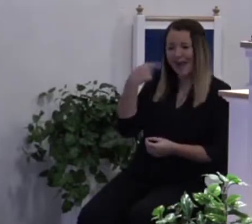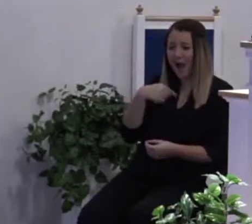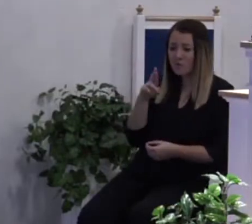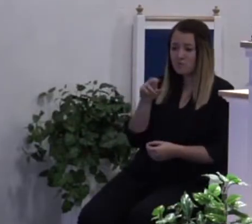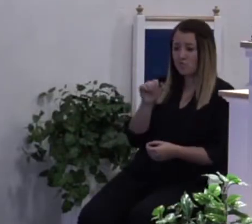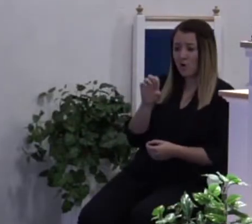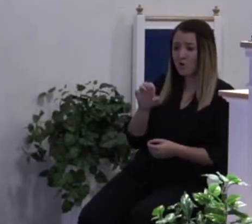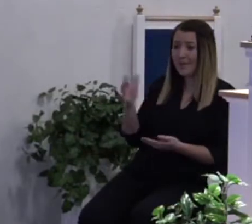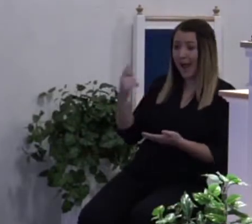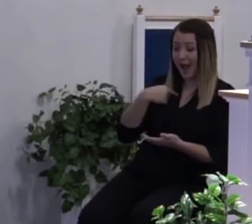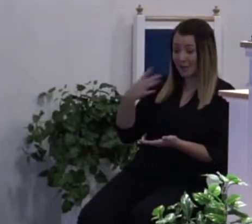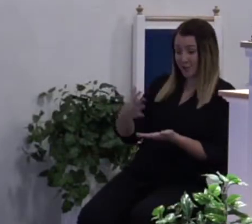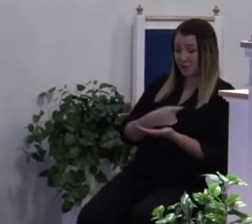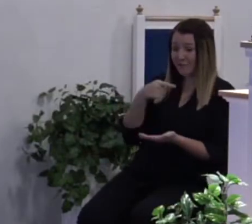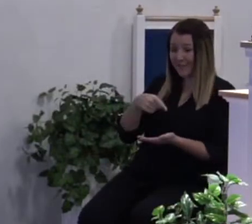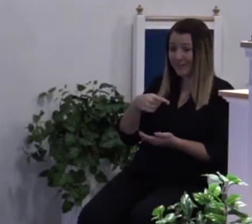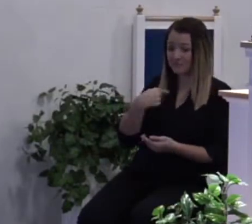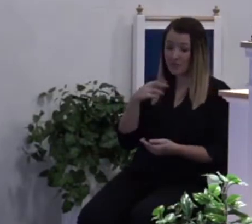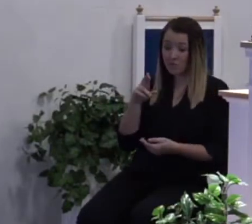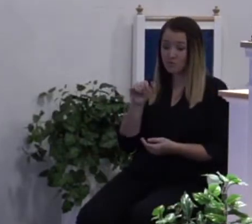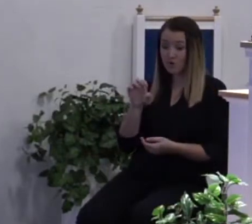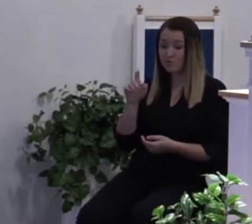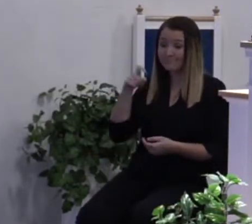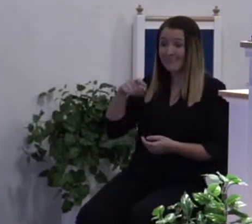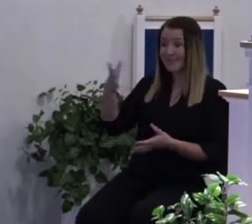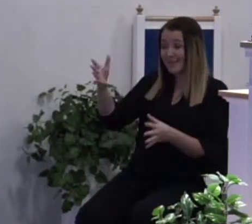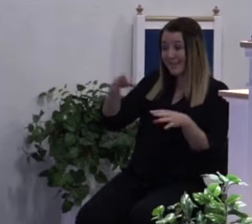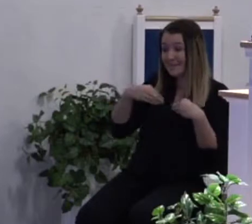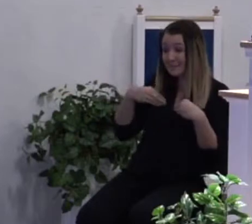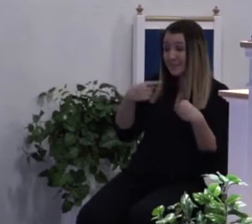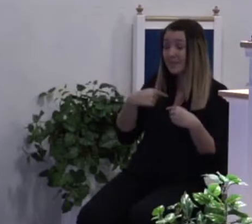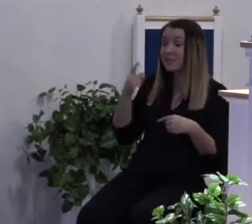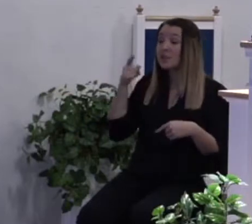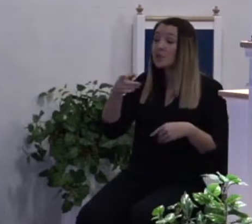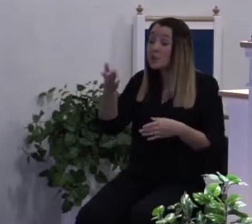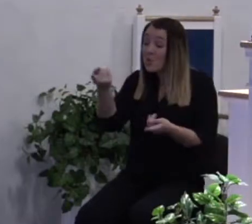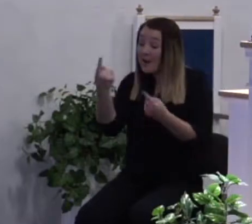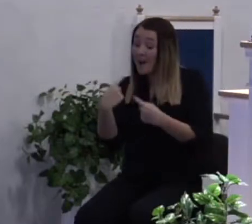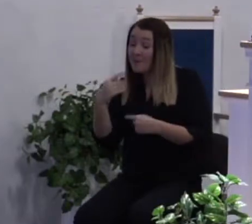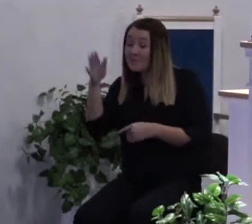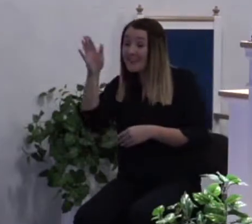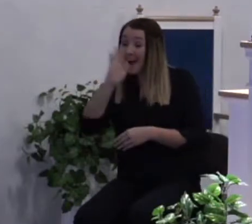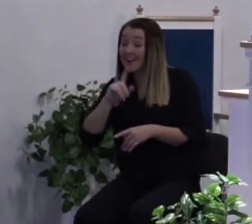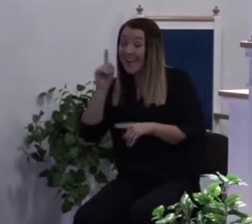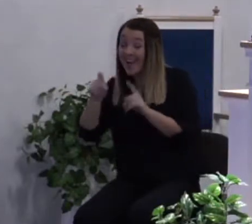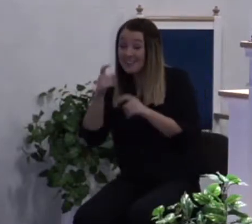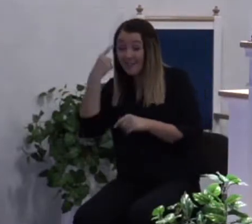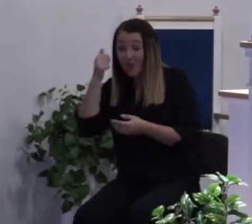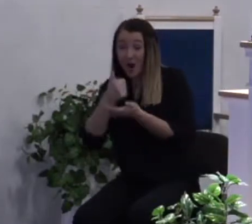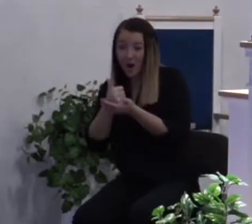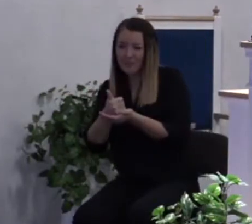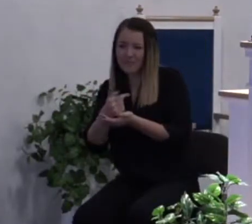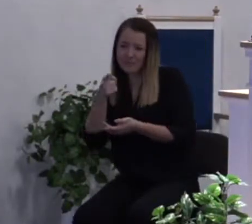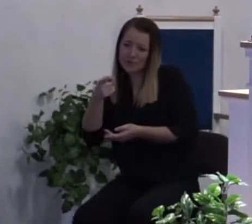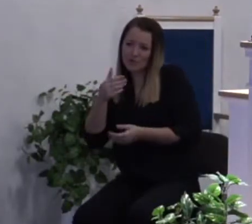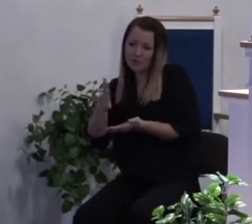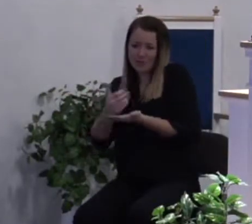it to me because it's me. So when you come to God asking him for help because you deserve it you're not getting it.